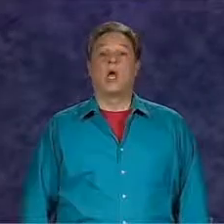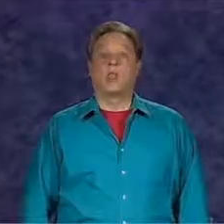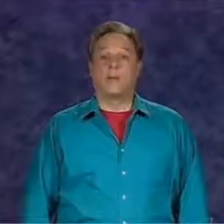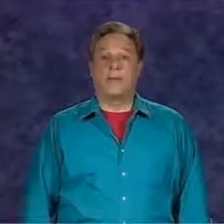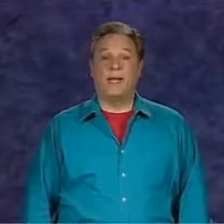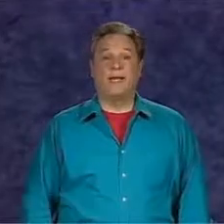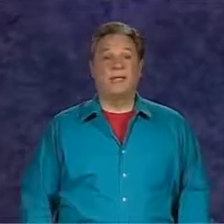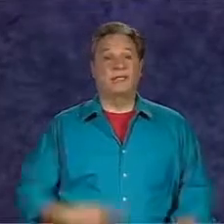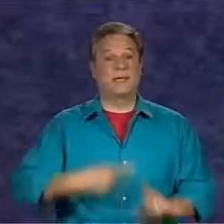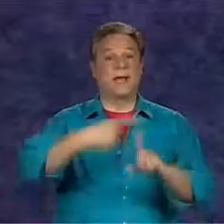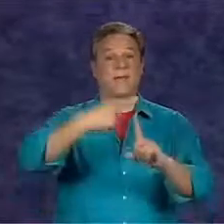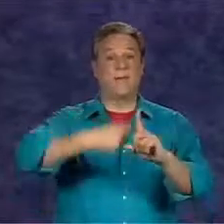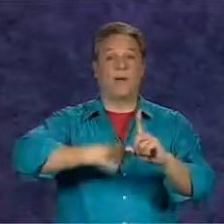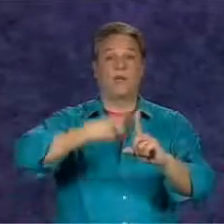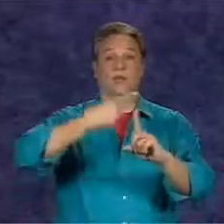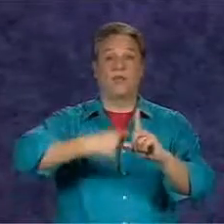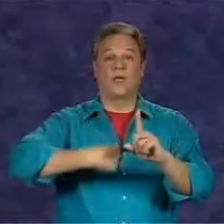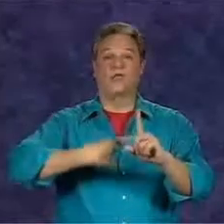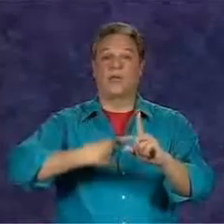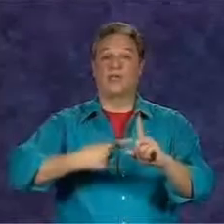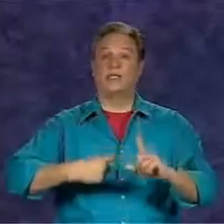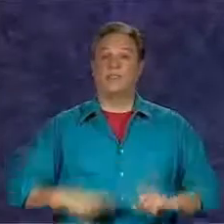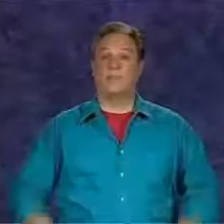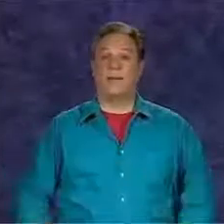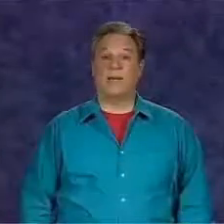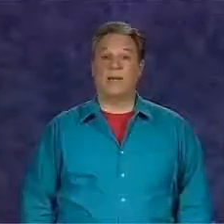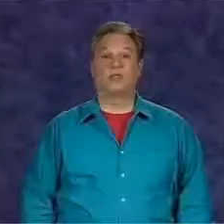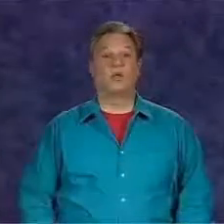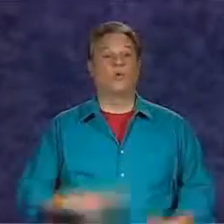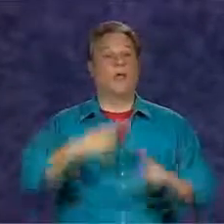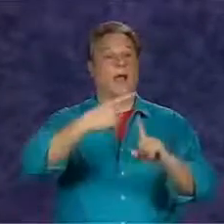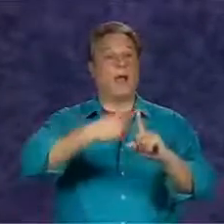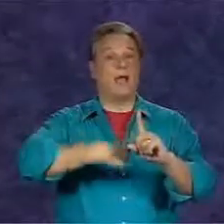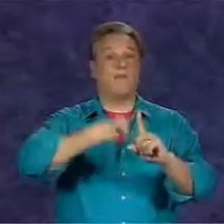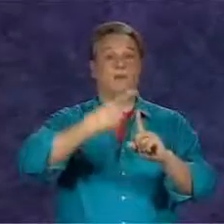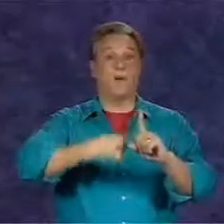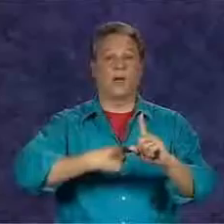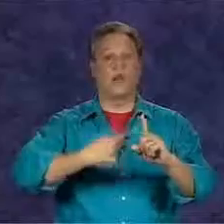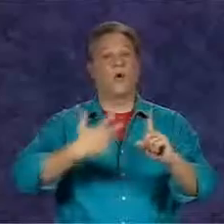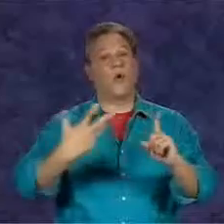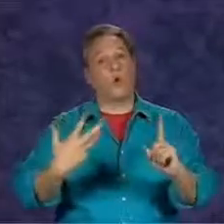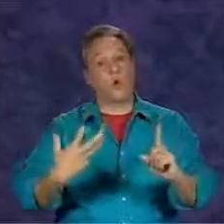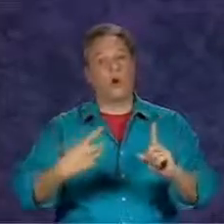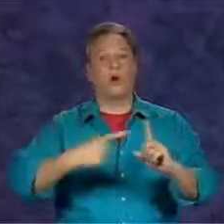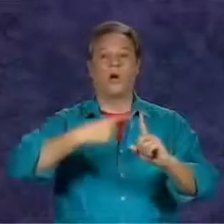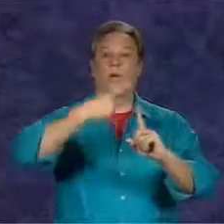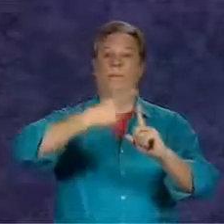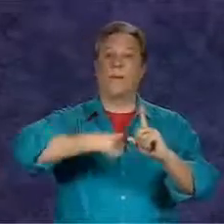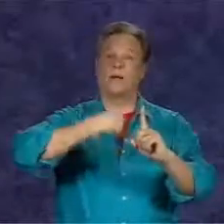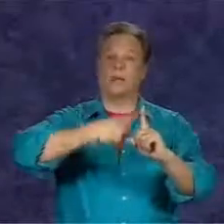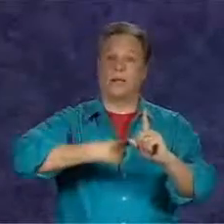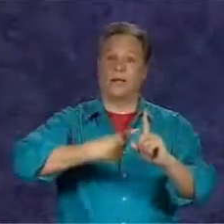Repeatedly sign month changes the meaning to every month or monthly. monthly.